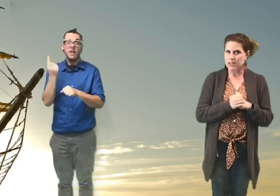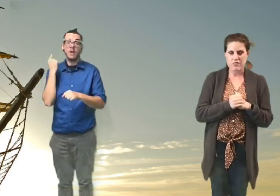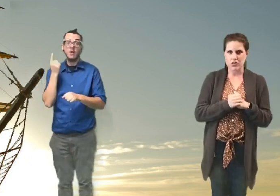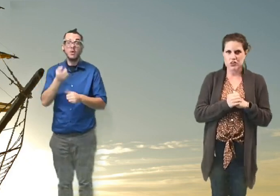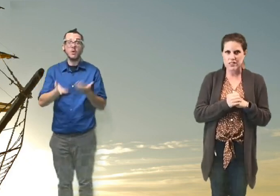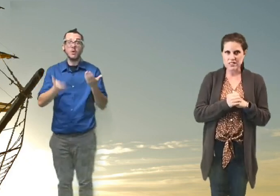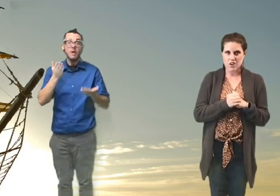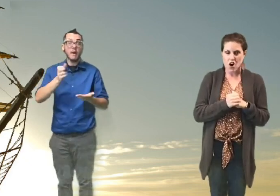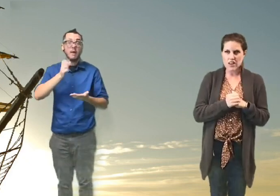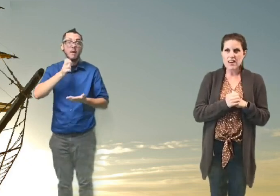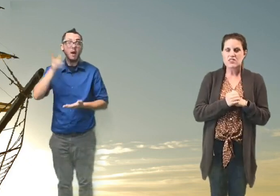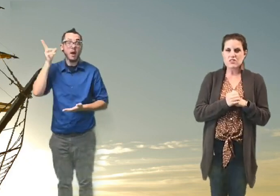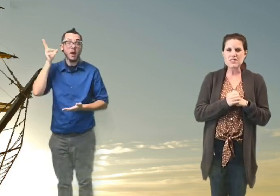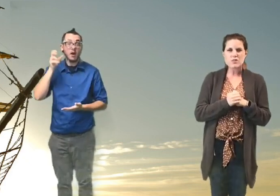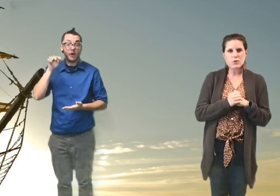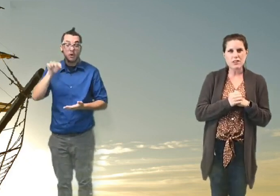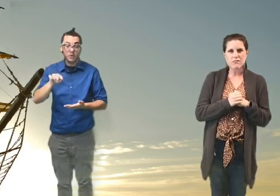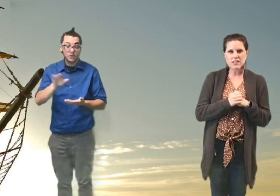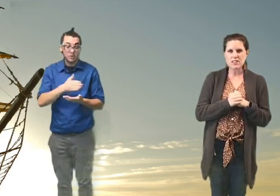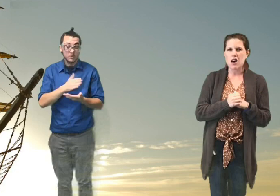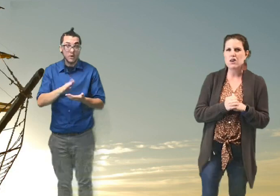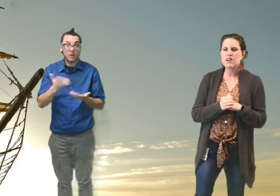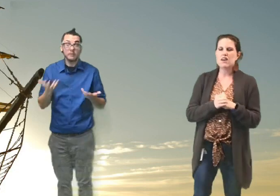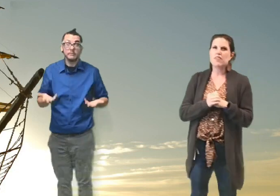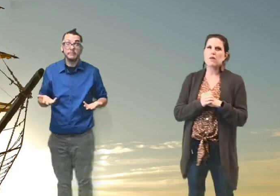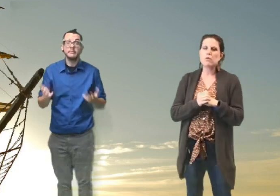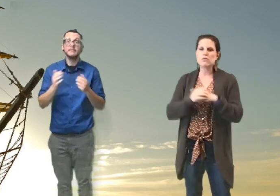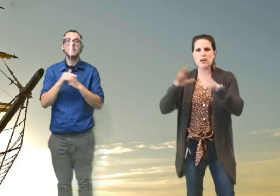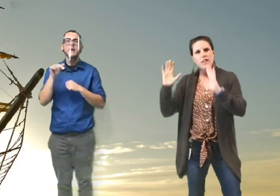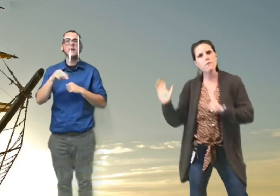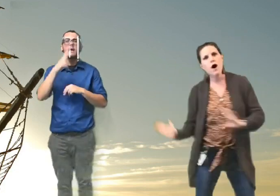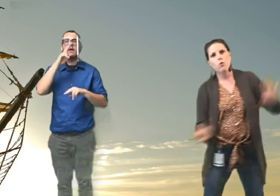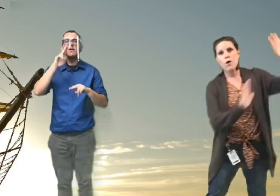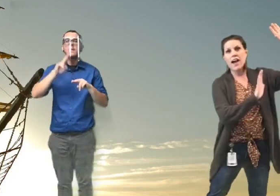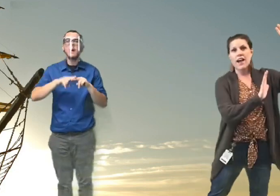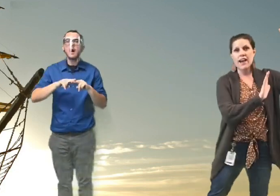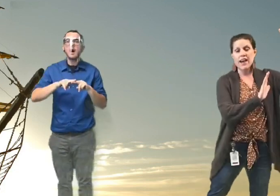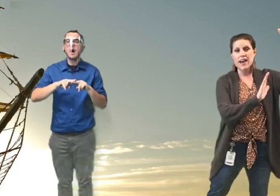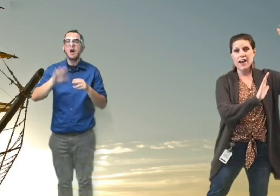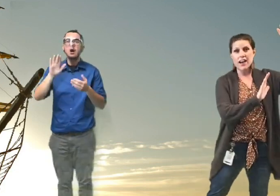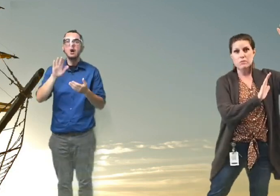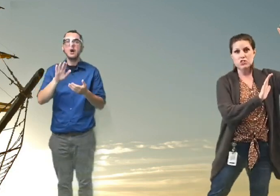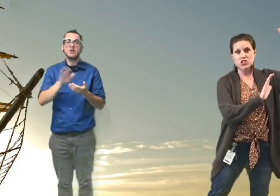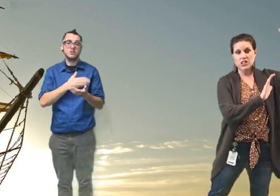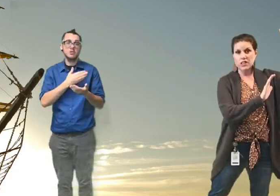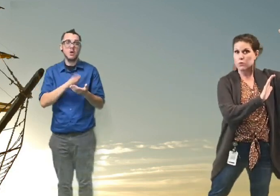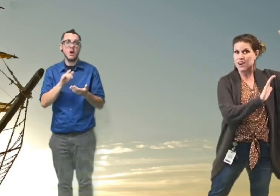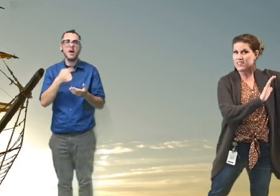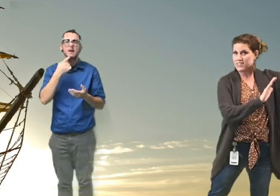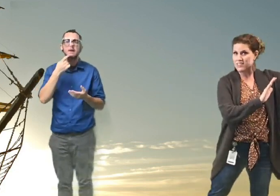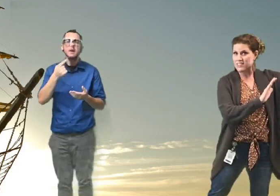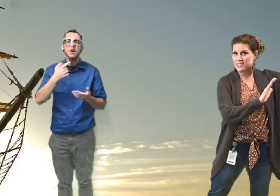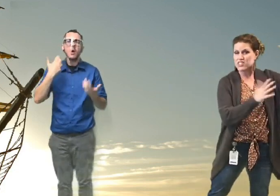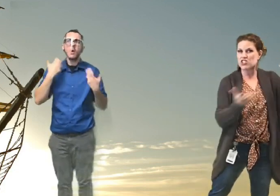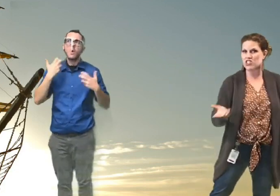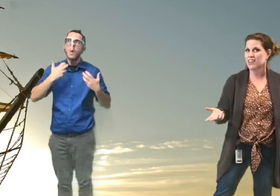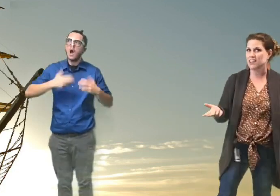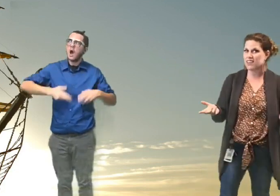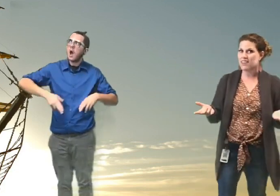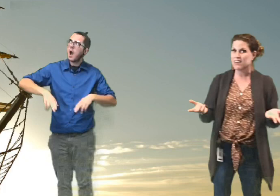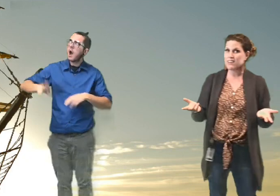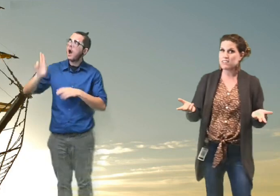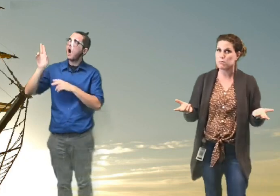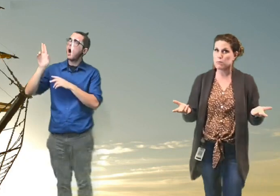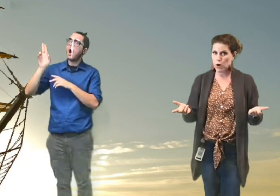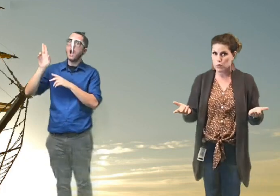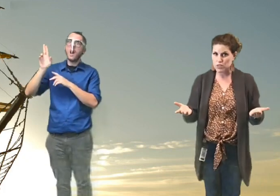may not have ever heard this song. So this is a really fun song that when we're talking about way up she rises. The she